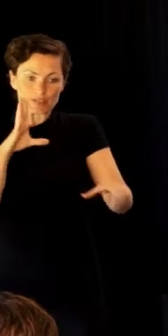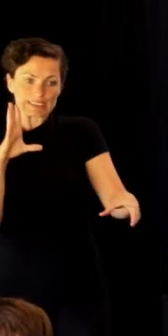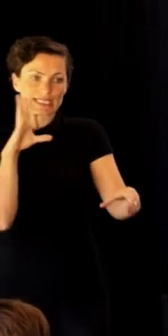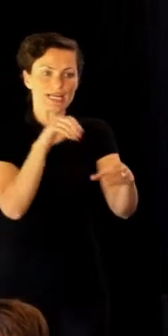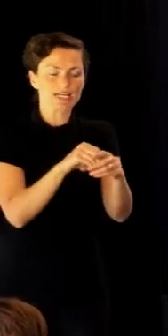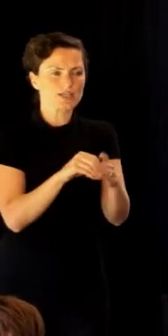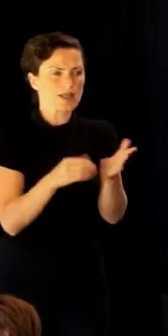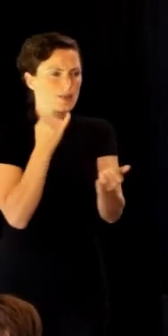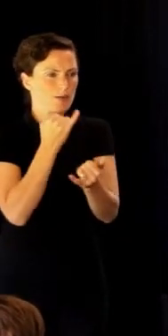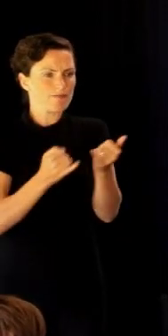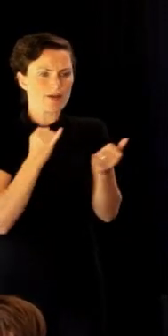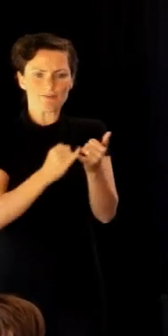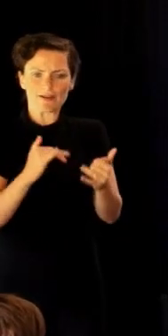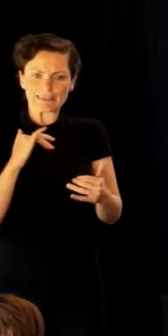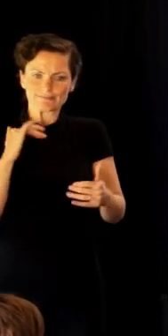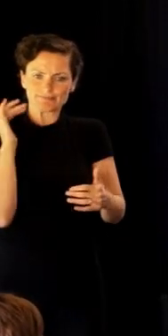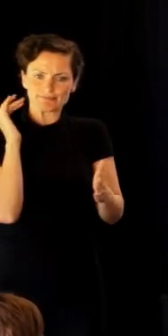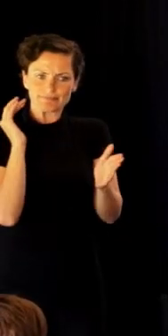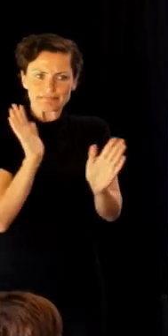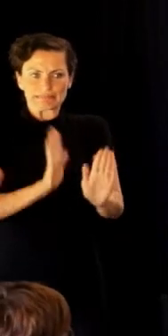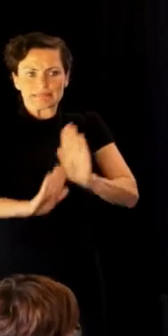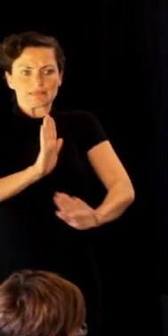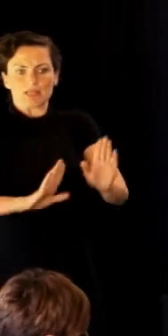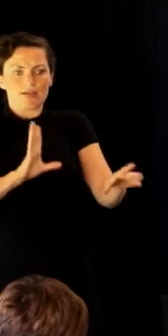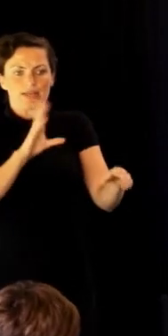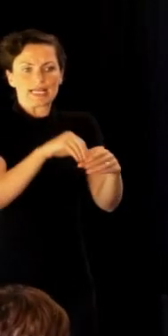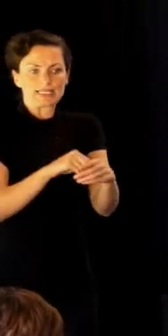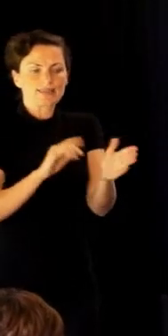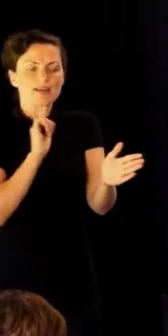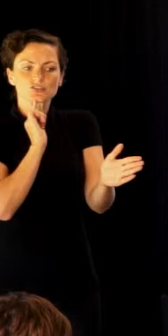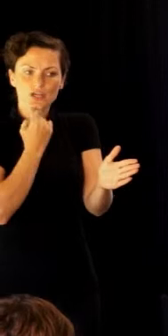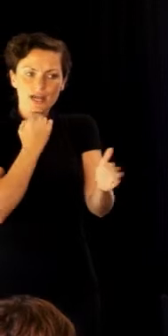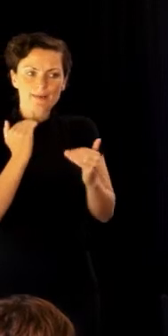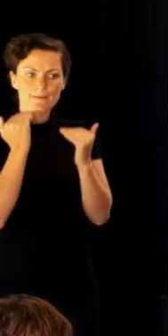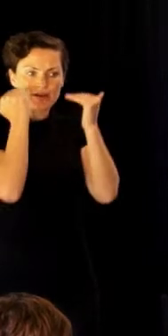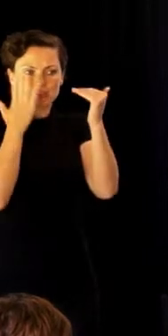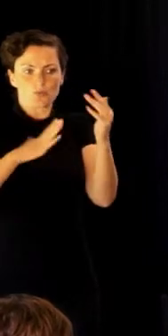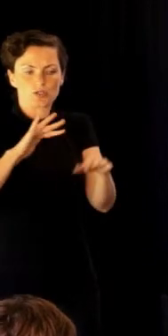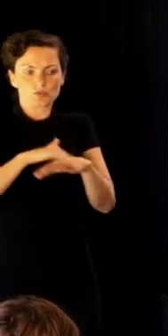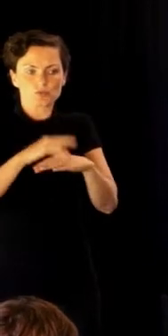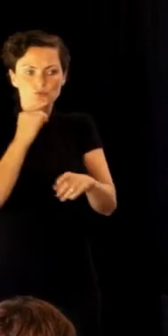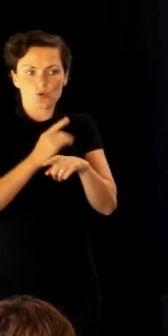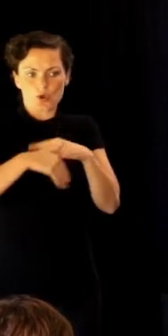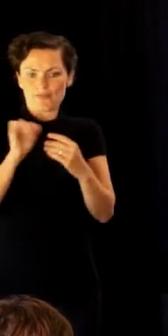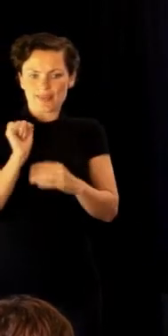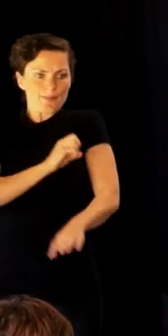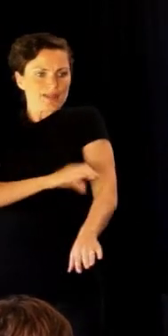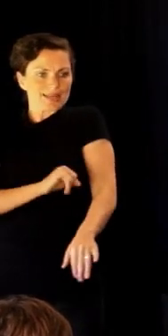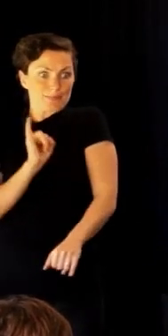engaging because they're shy and they're embarrassed, and they really don't want to talk about their blood being bad.